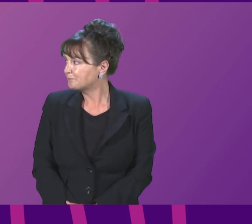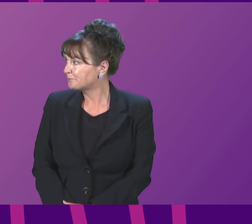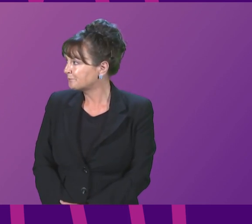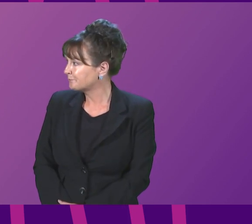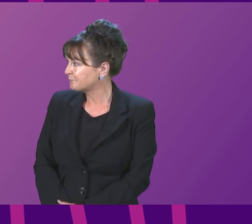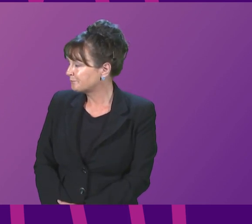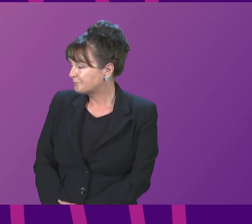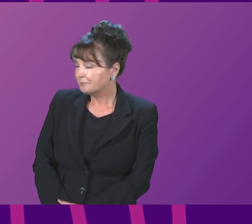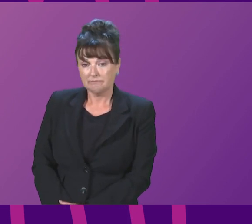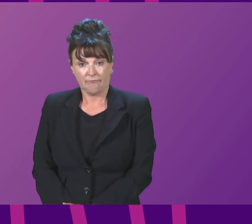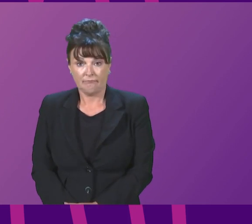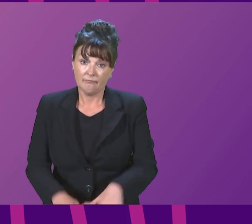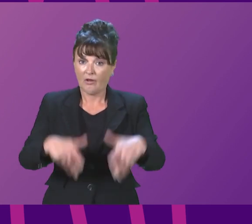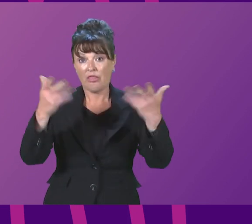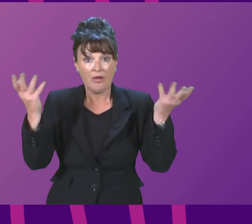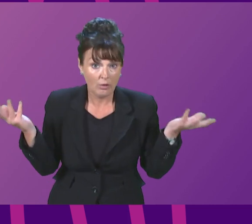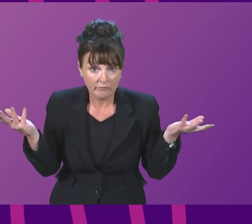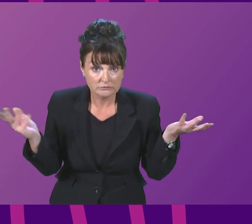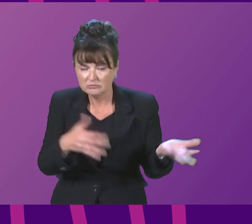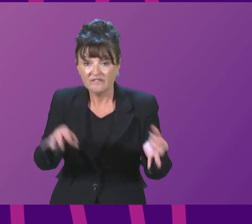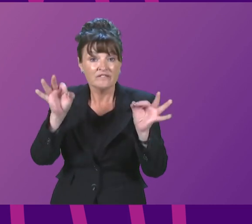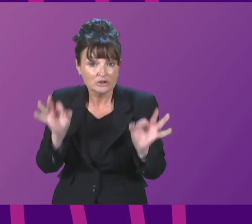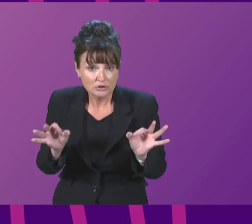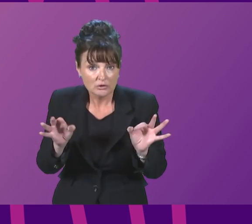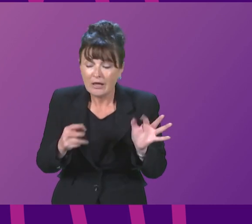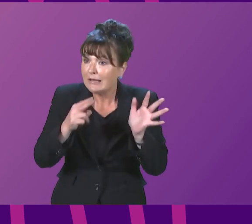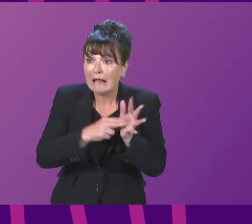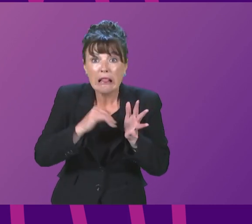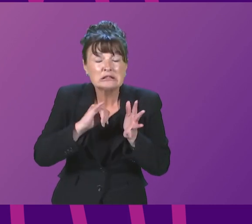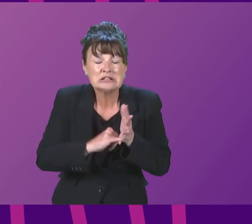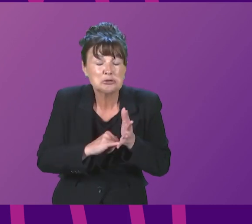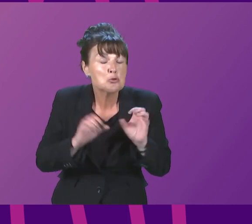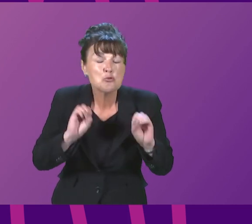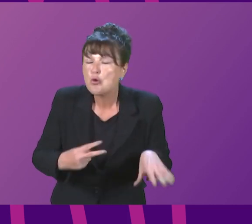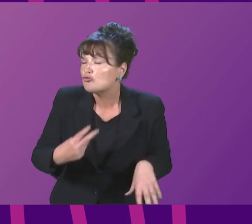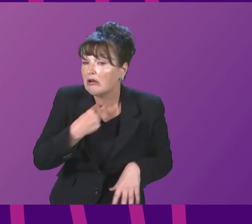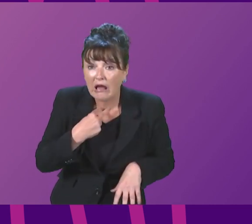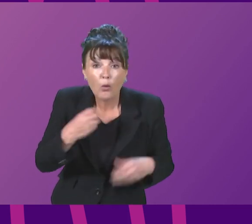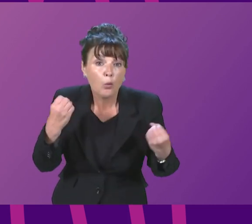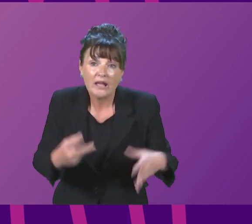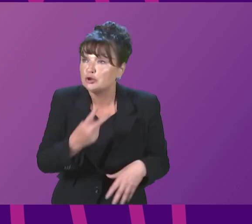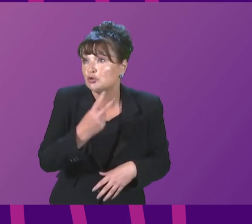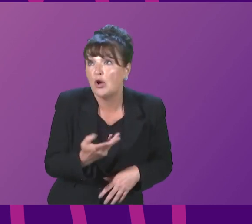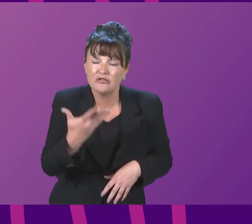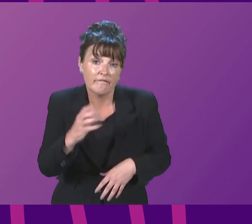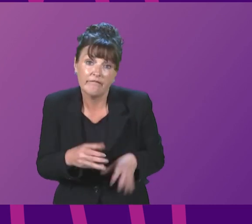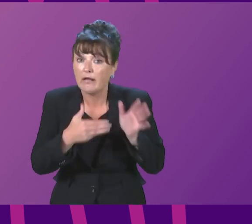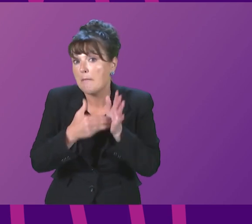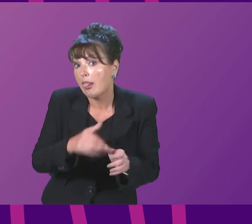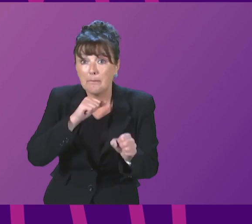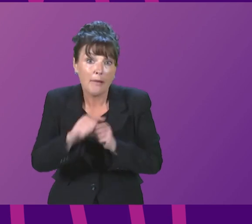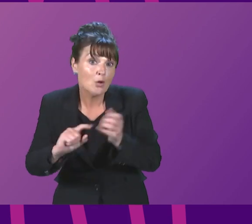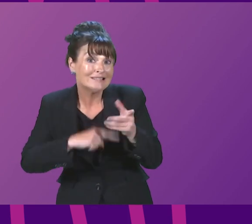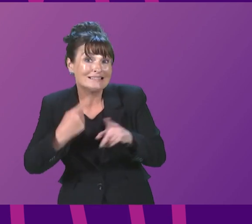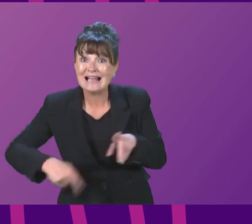Well, there we have it. It's official. Nicola Sturgeon doesn't regret wasting £250 million of taxpayers'